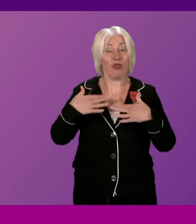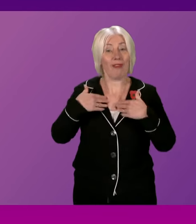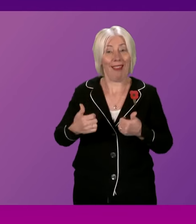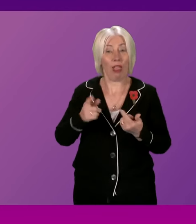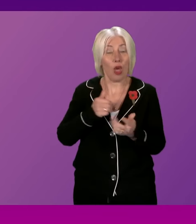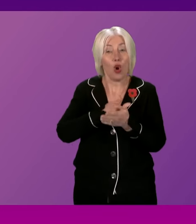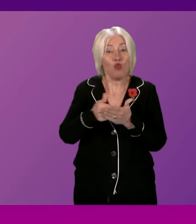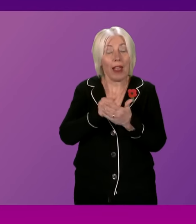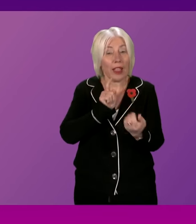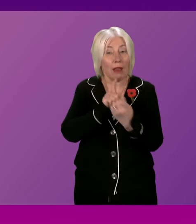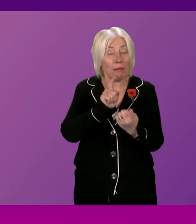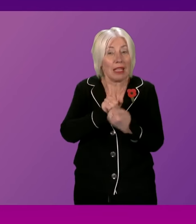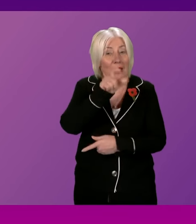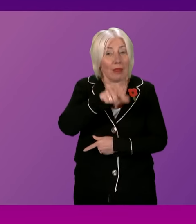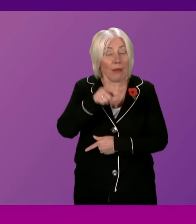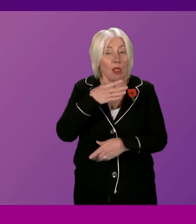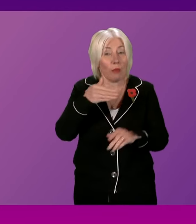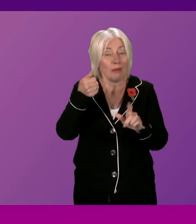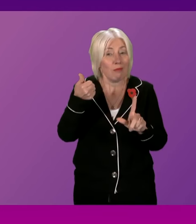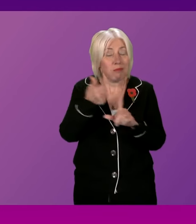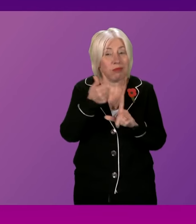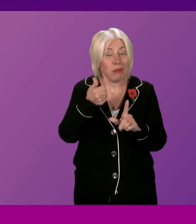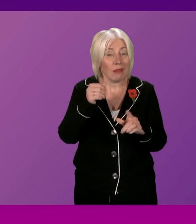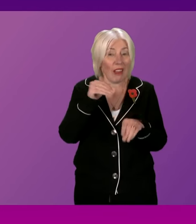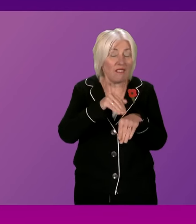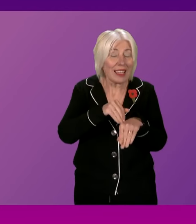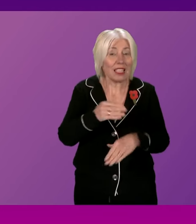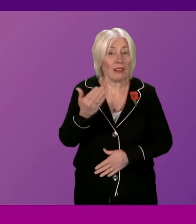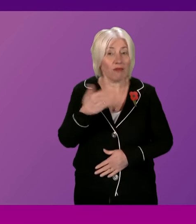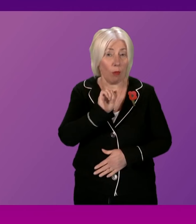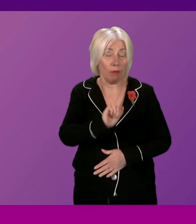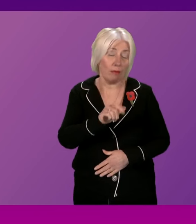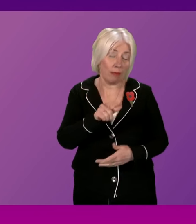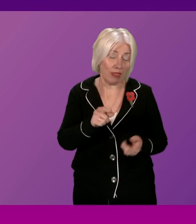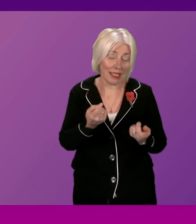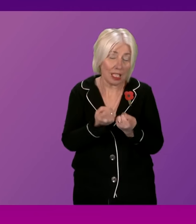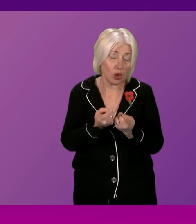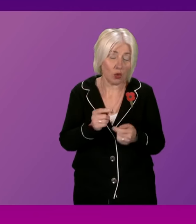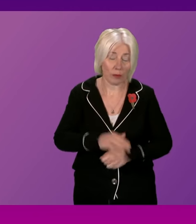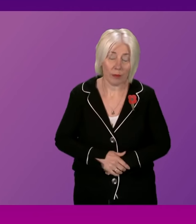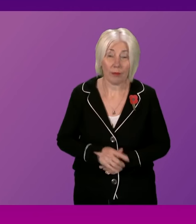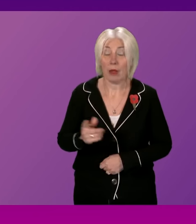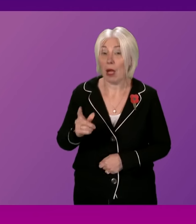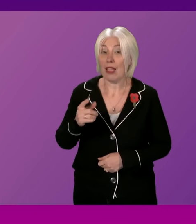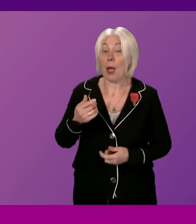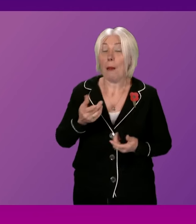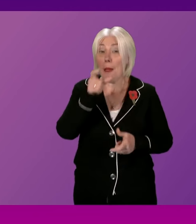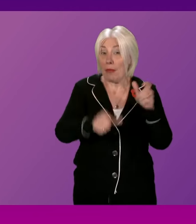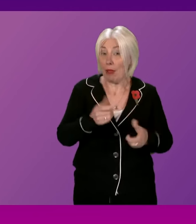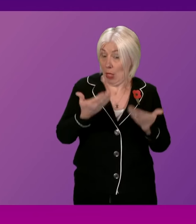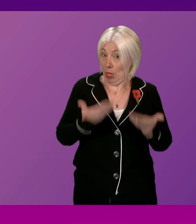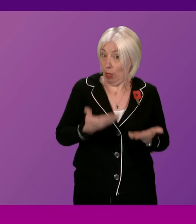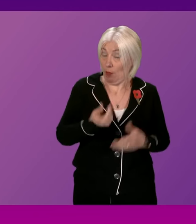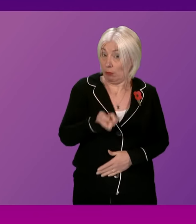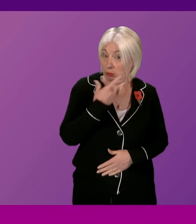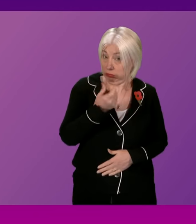with families that have been impacted and affected. What I would say to Jackie Bailey is that existing patients, of